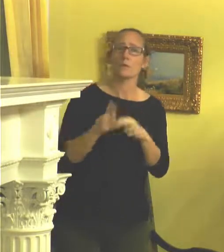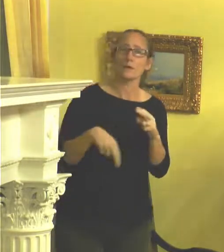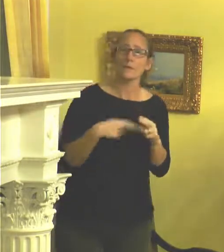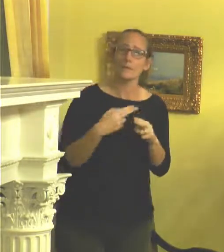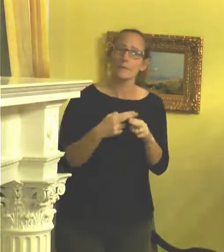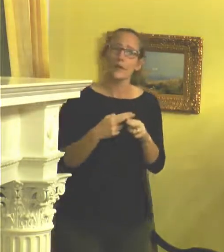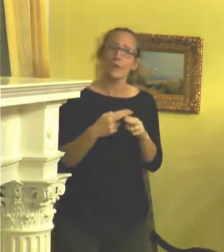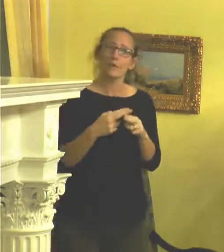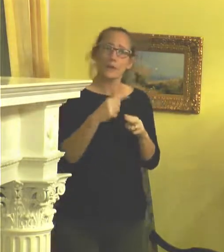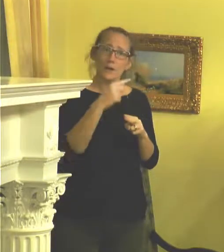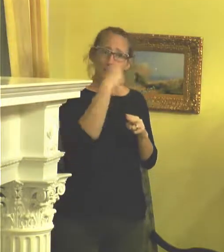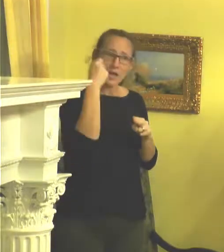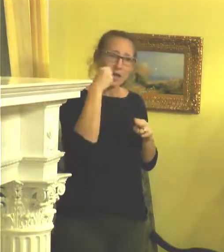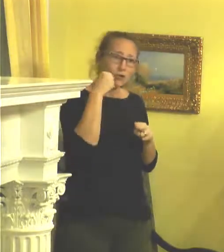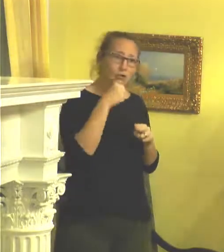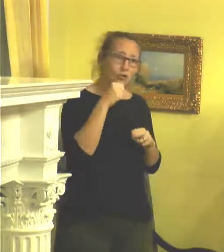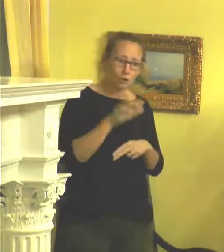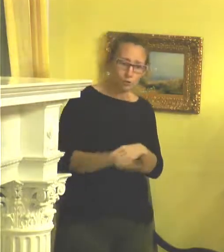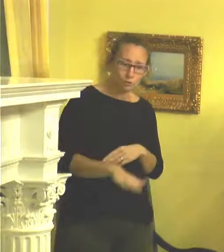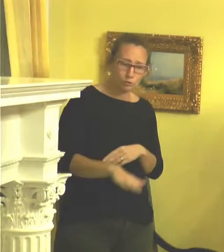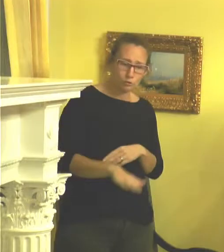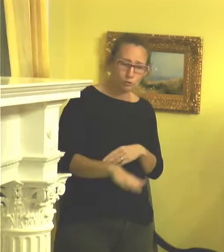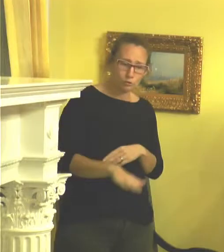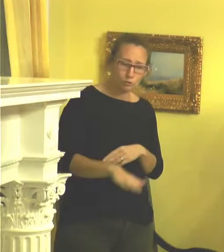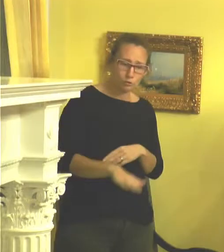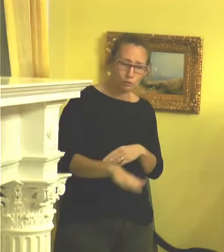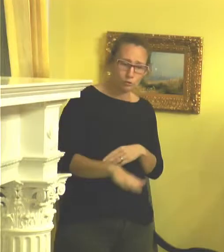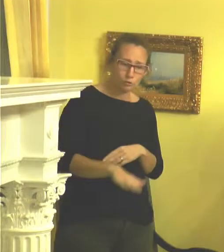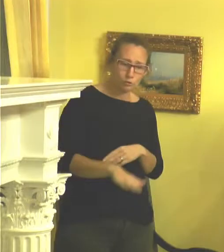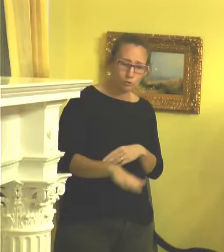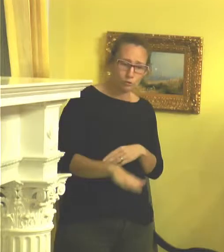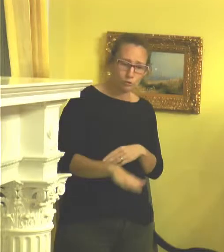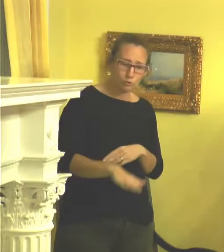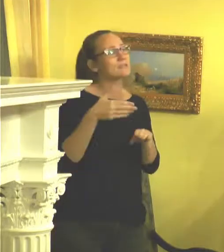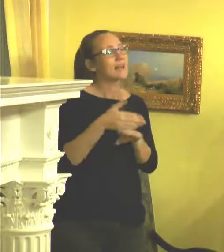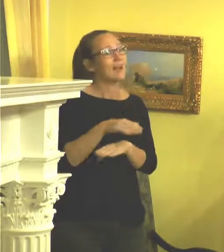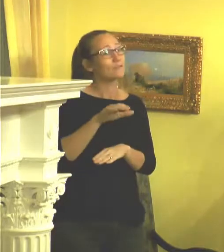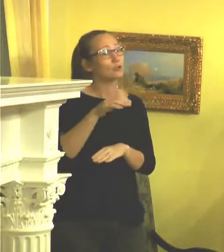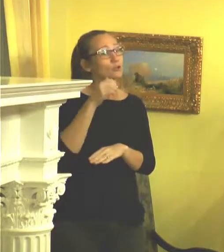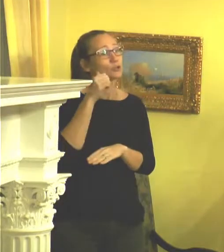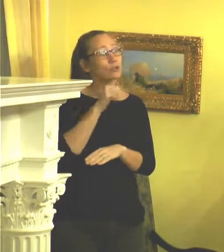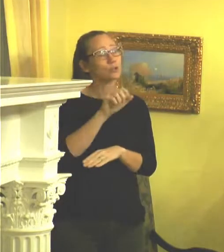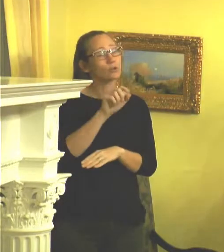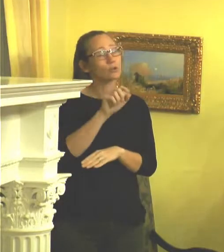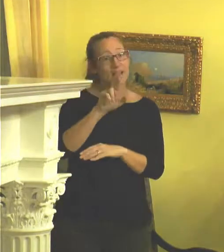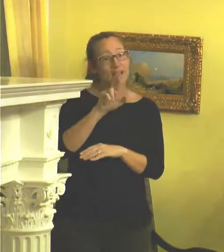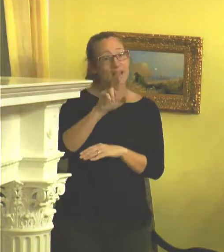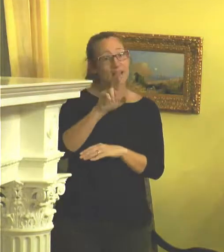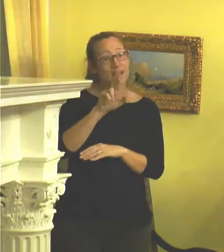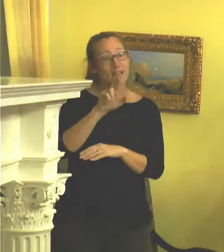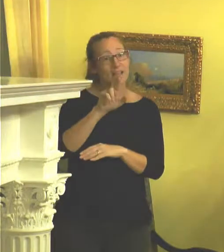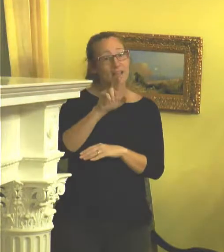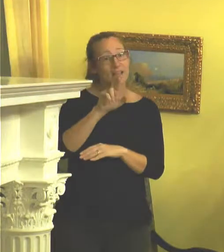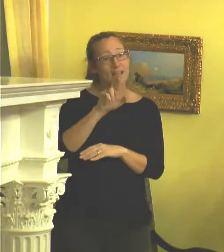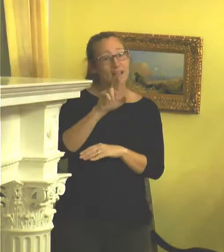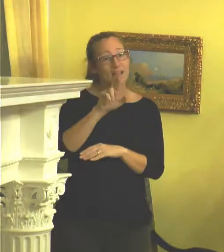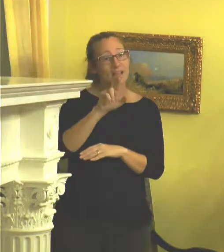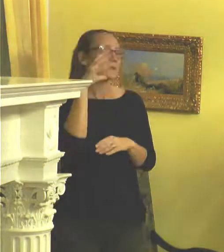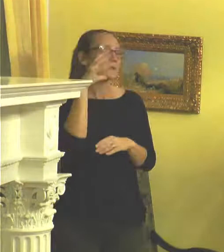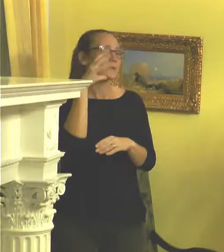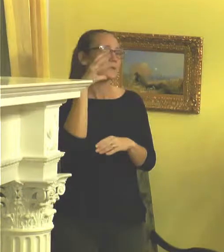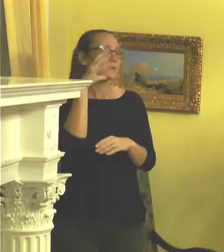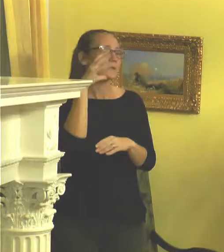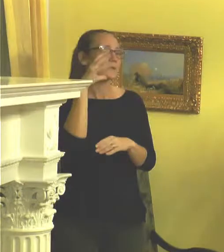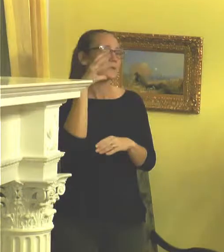about black girlhood really came up after the little girl Taylor Williams went missing. I'm in the neighborhood where I